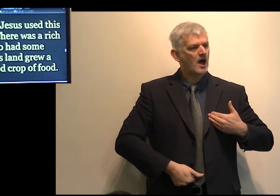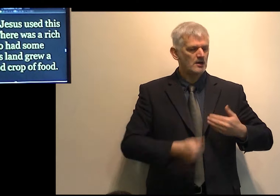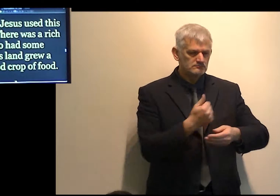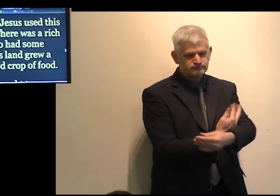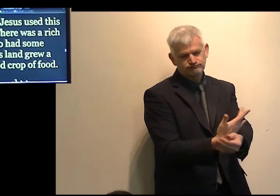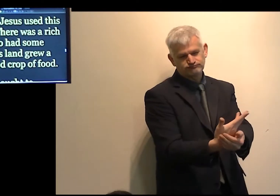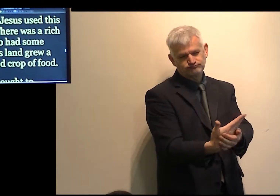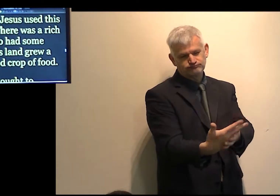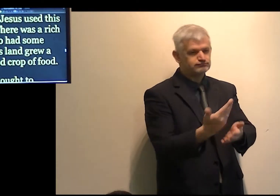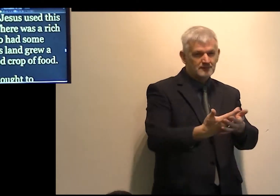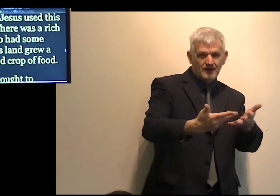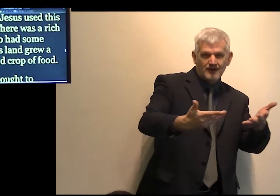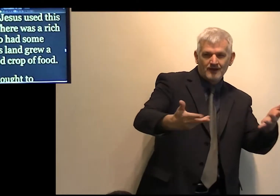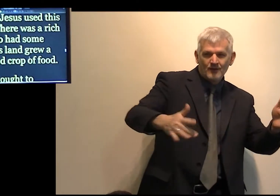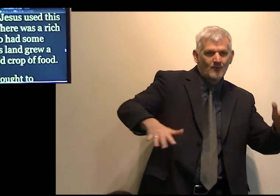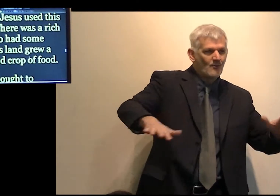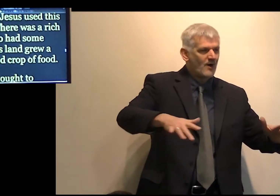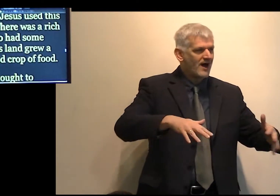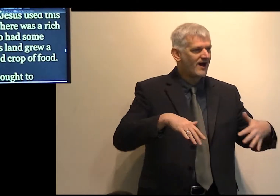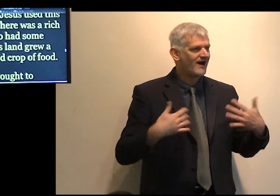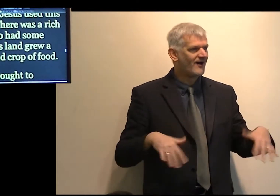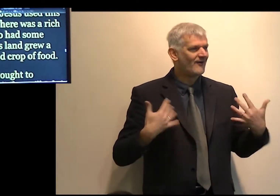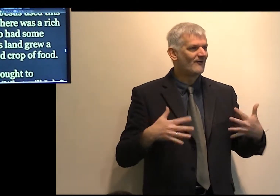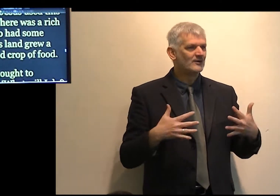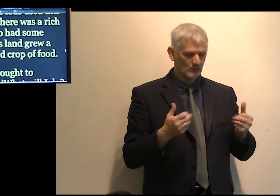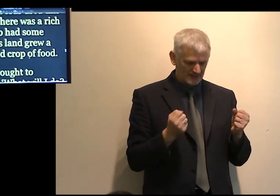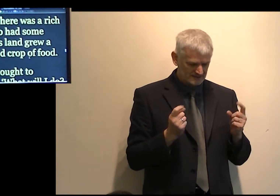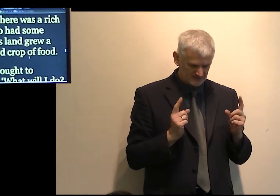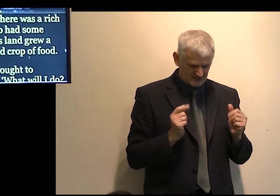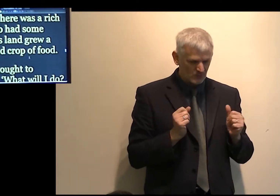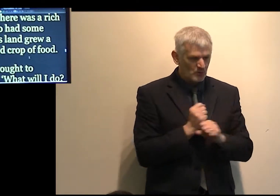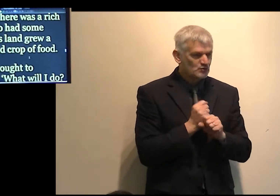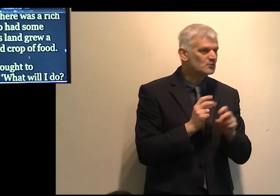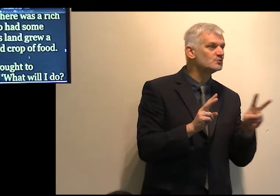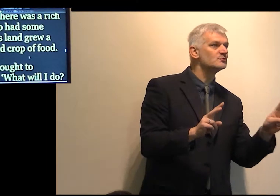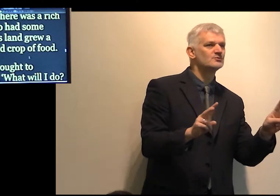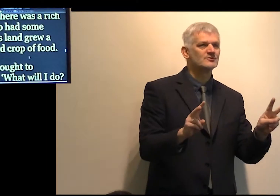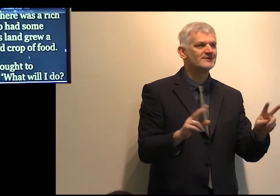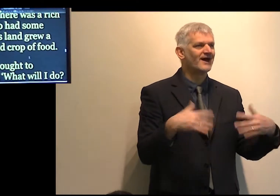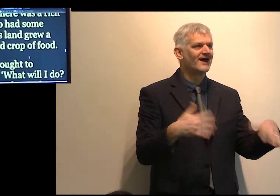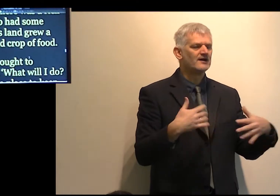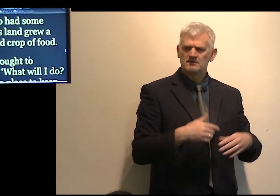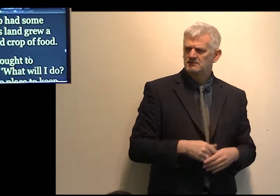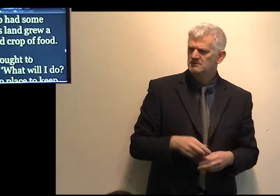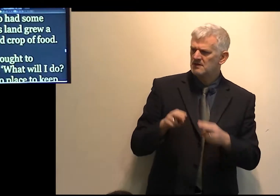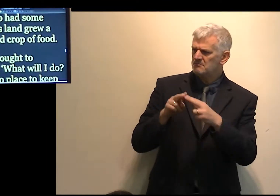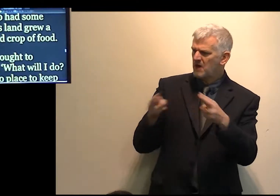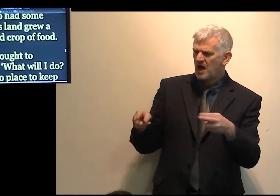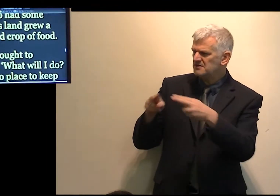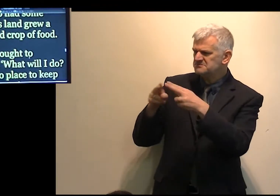he thought within himself, saying, What shall I do? Because I have no room where to bestow my fruits.